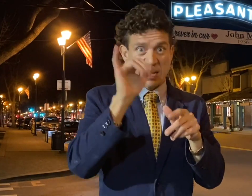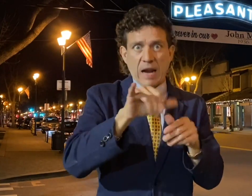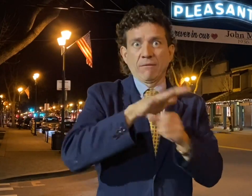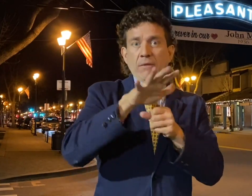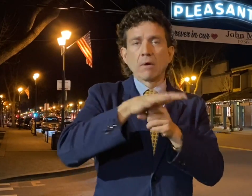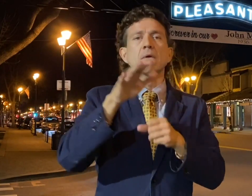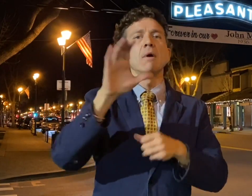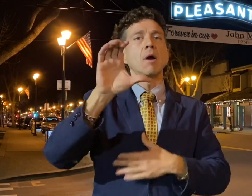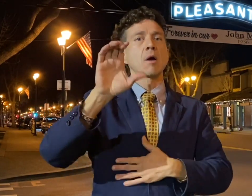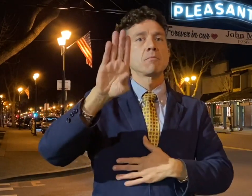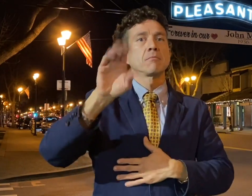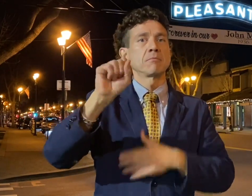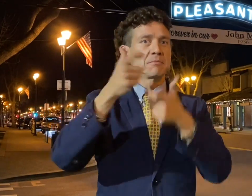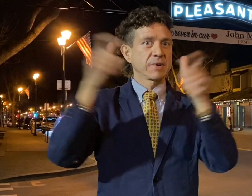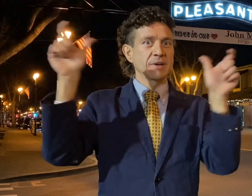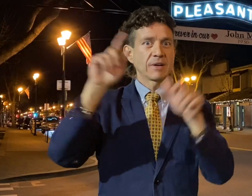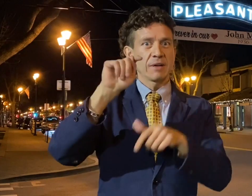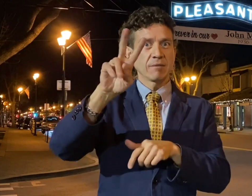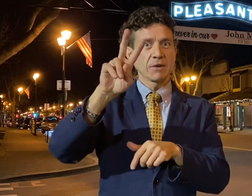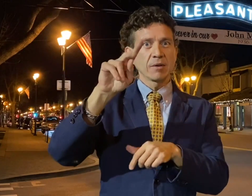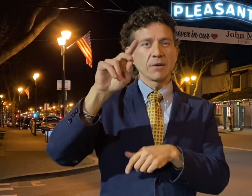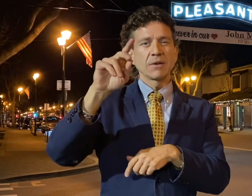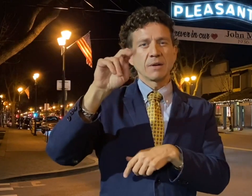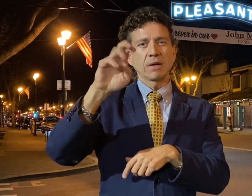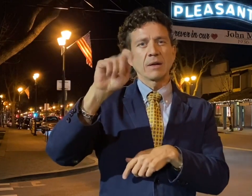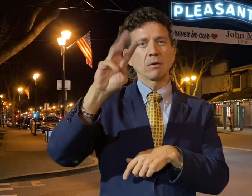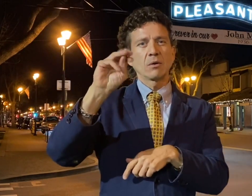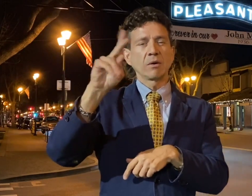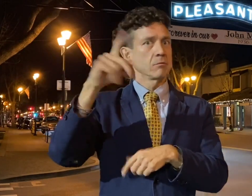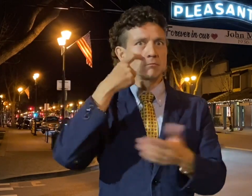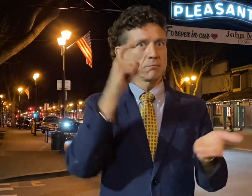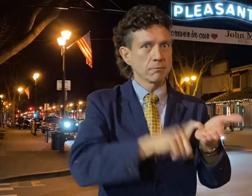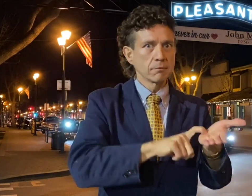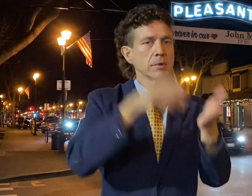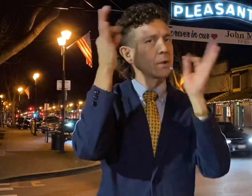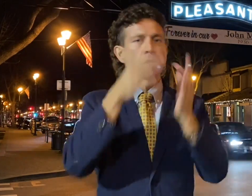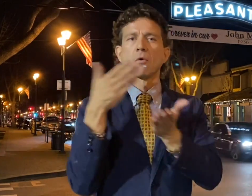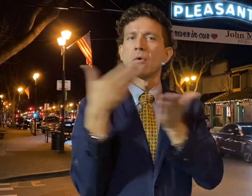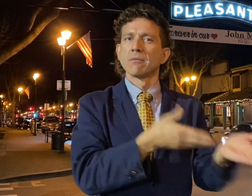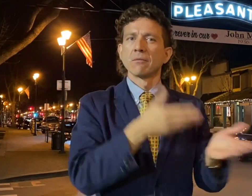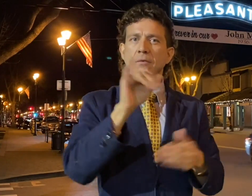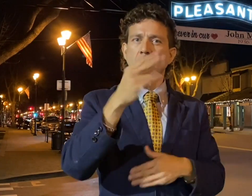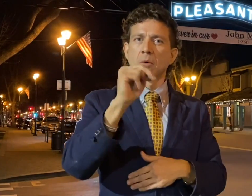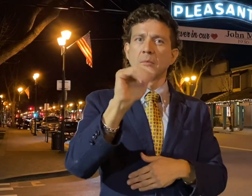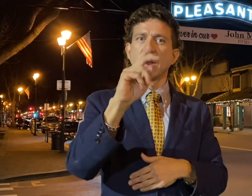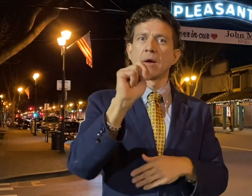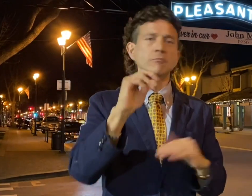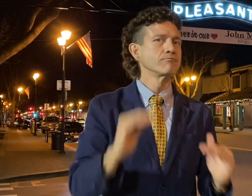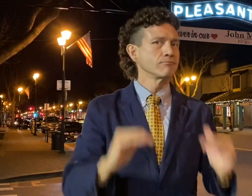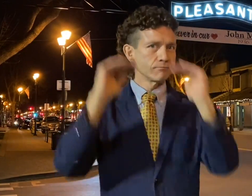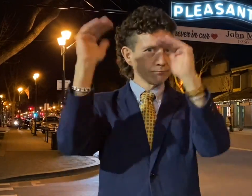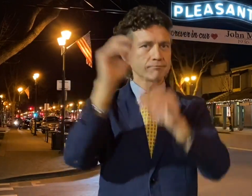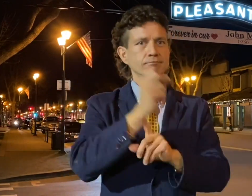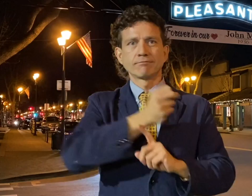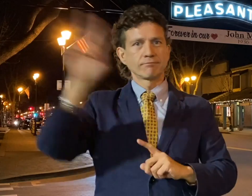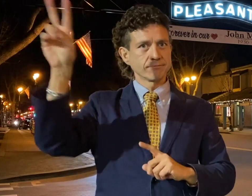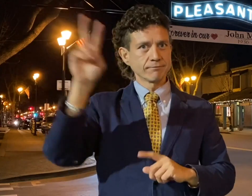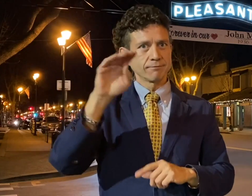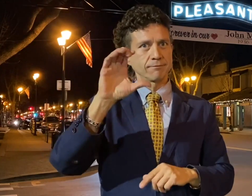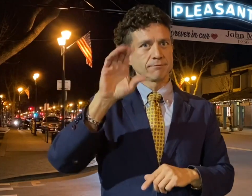CBS, one of the big four television networks, took notice and decided to hire John as a broadcaster working